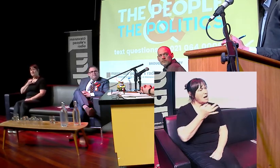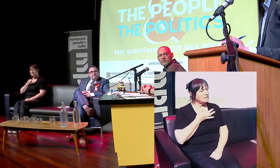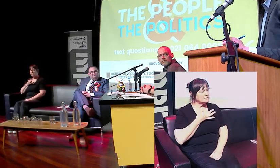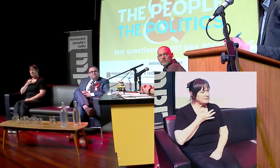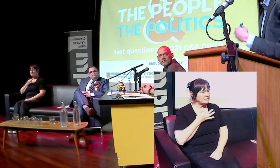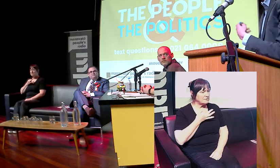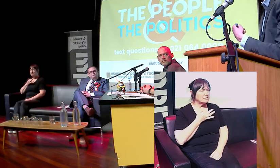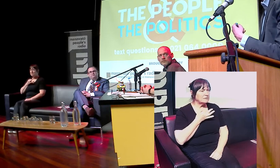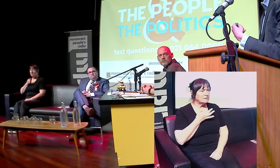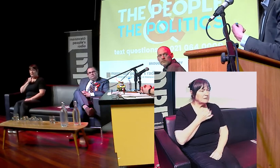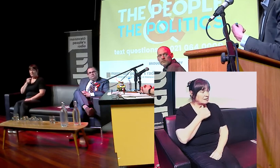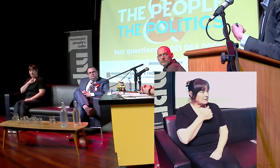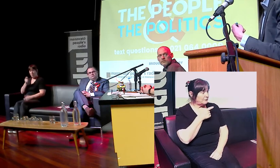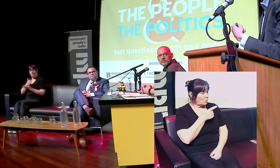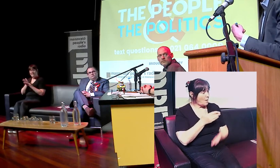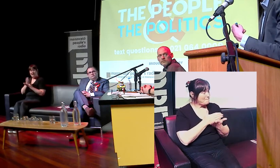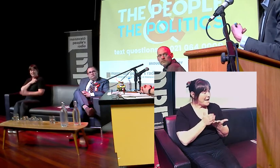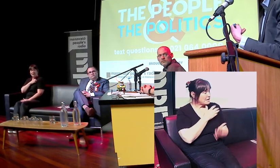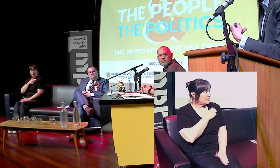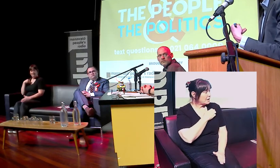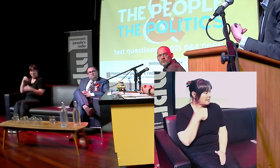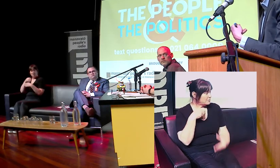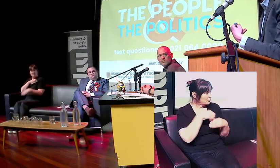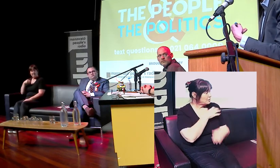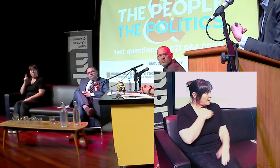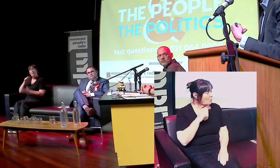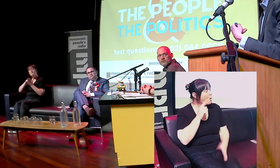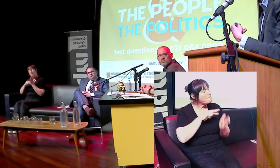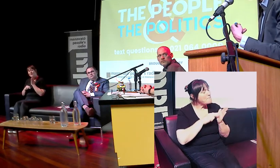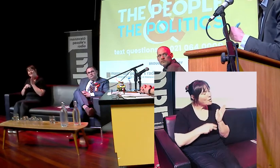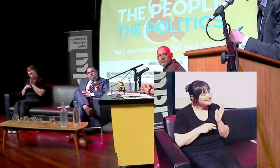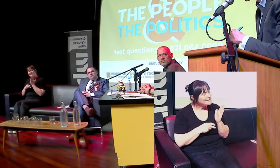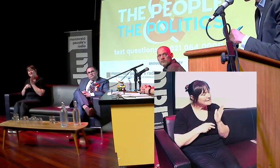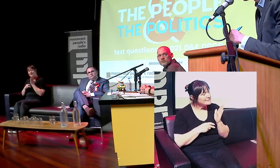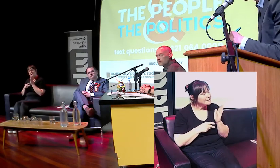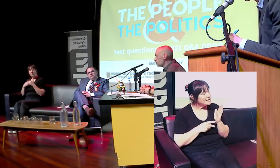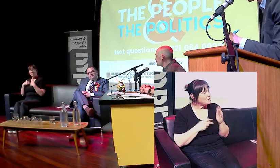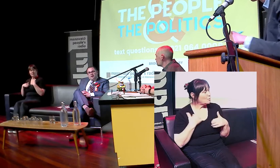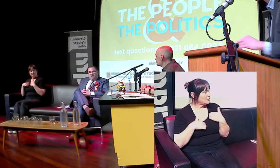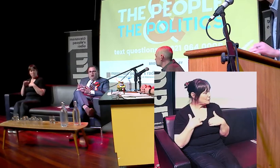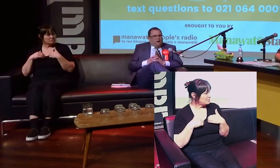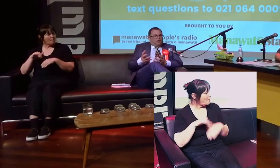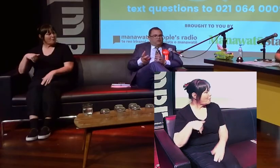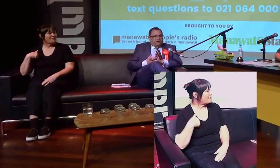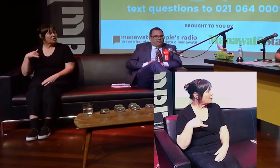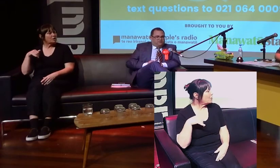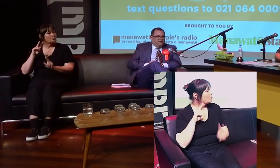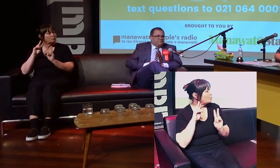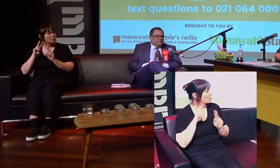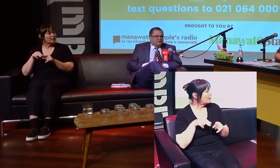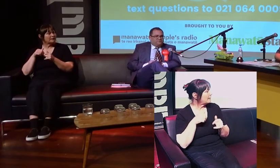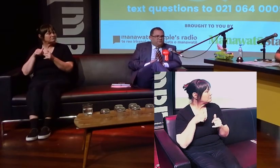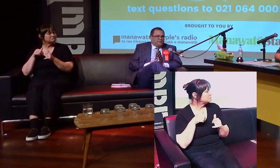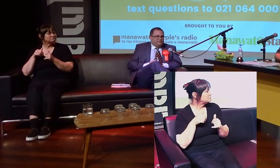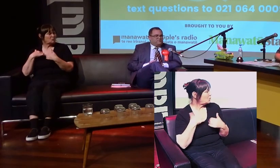candidates what, if you were part of a government, what policy sort of portfolio would you be interested in? Oh, look, I think